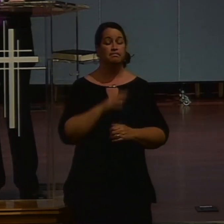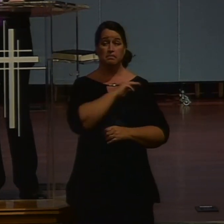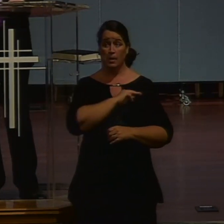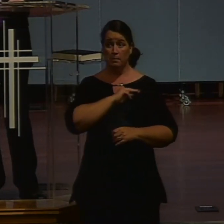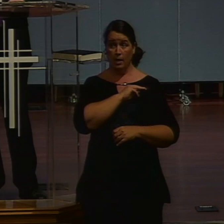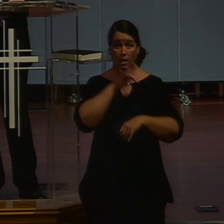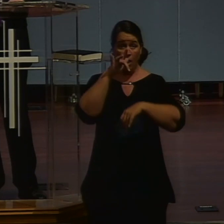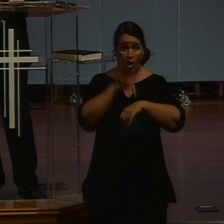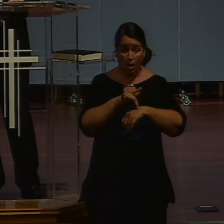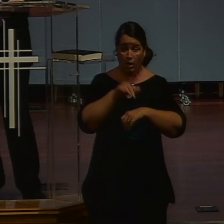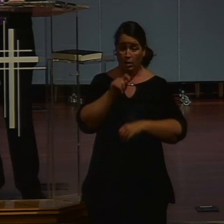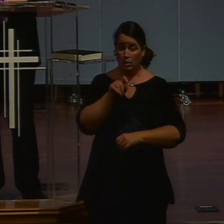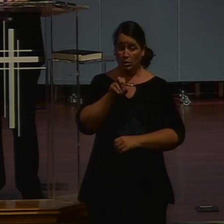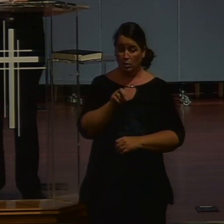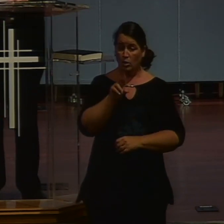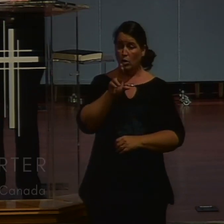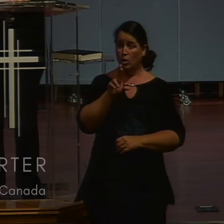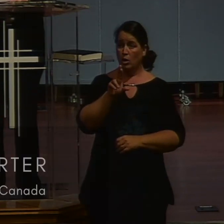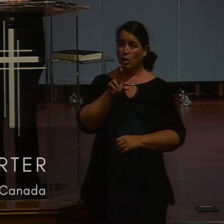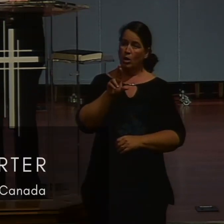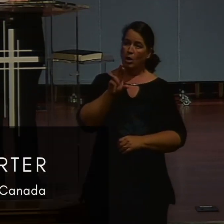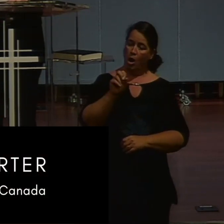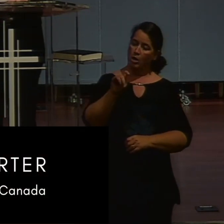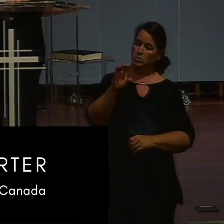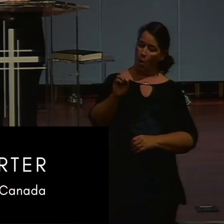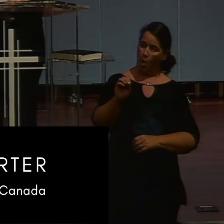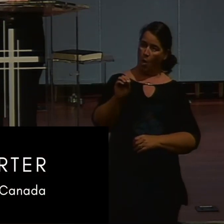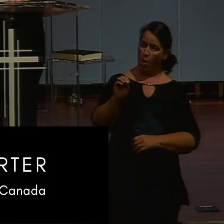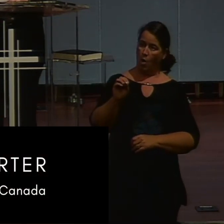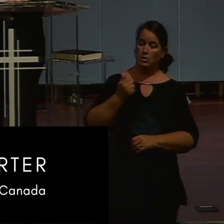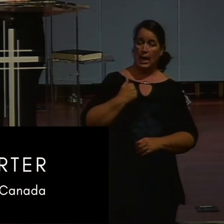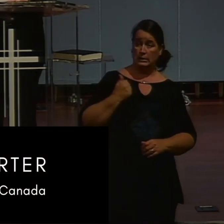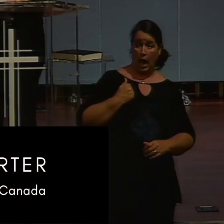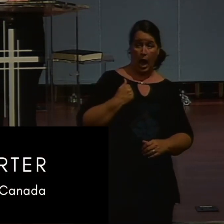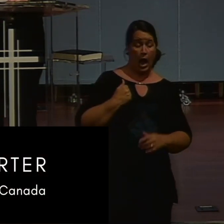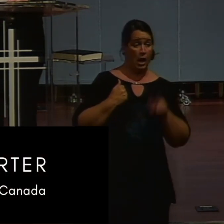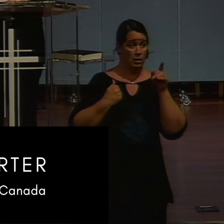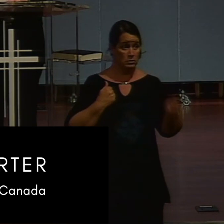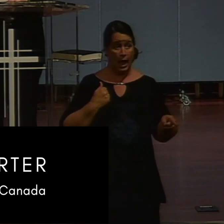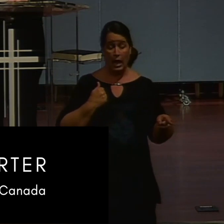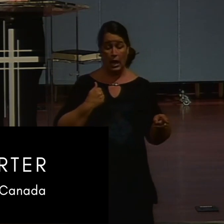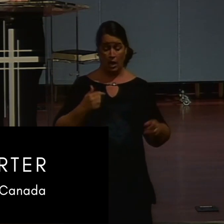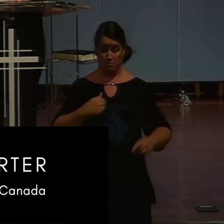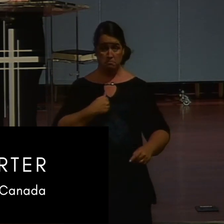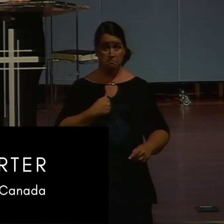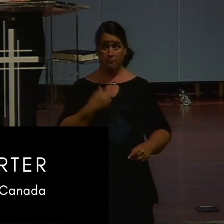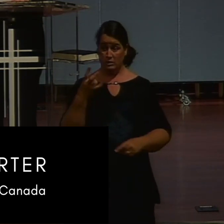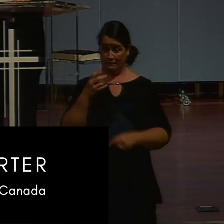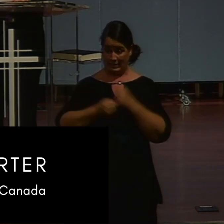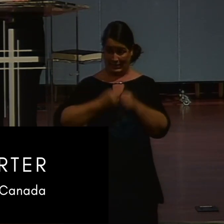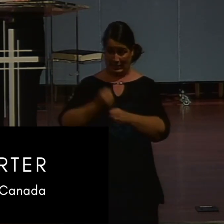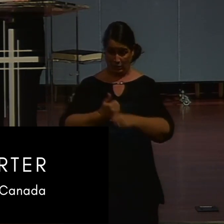Have you ever been to Toronto, Ontario? I have. I lived in Detroit, Michigan for the first 17 years of my life. Right